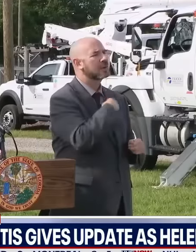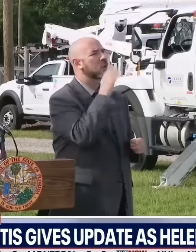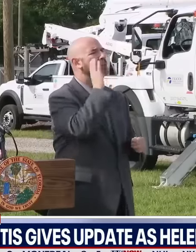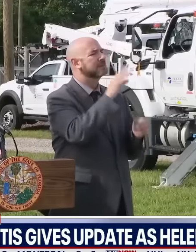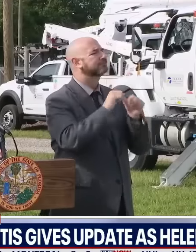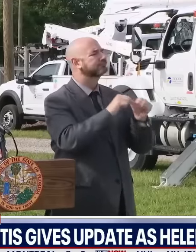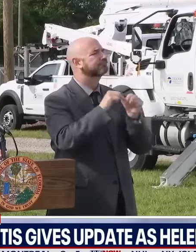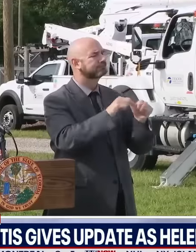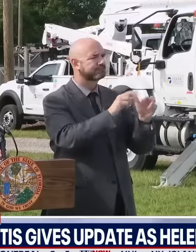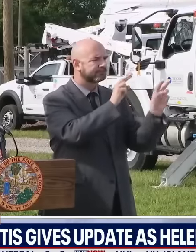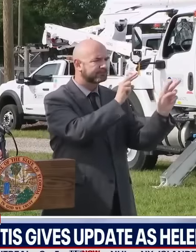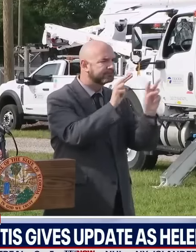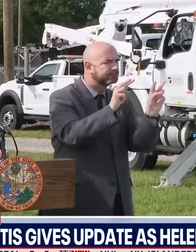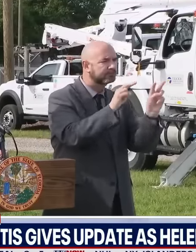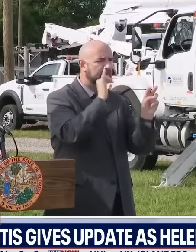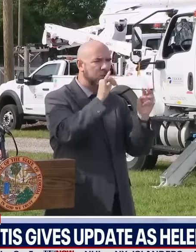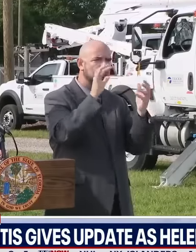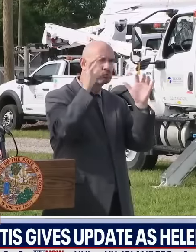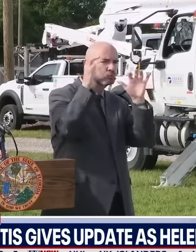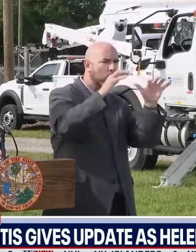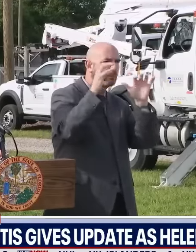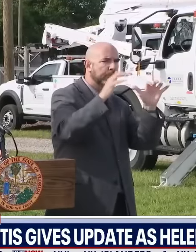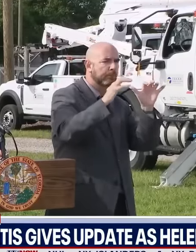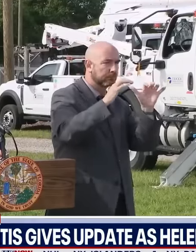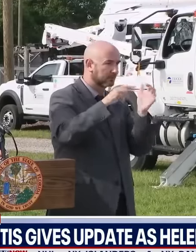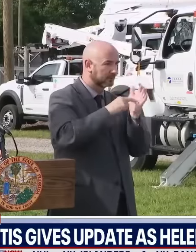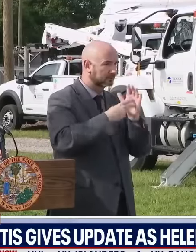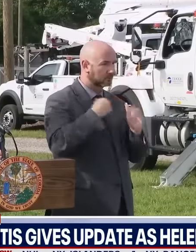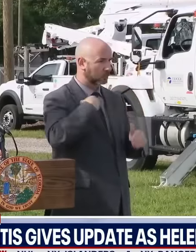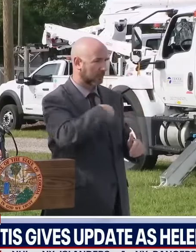storm with all of our different state agencies.